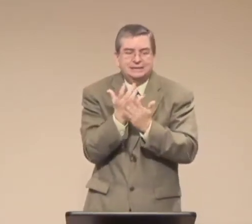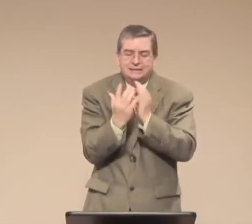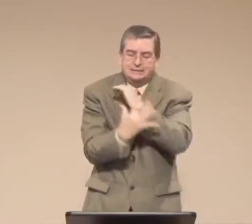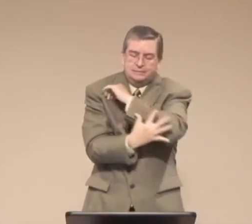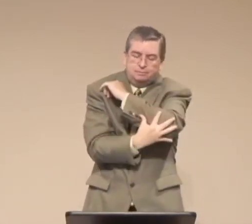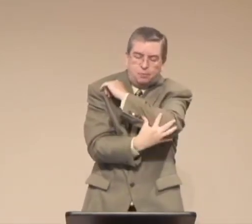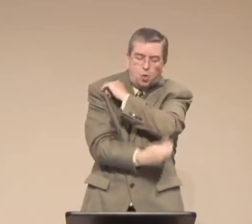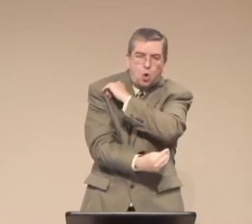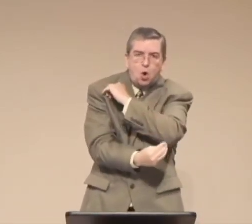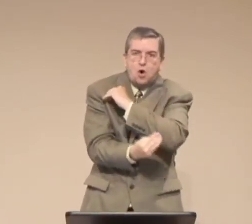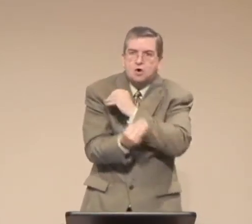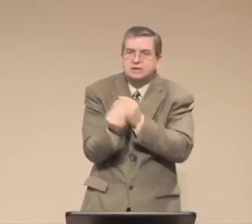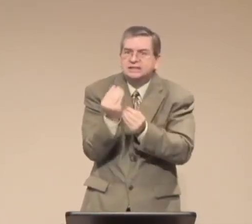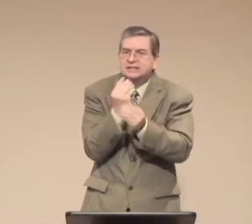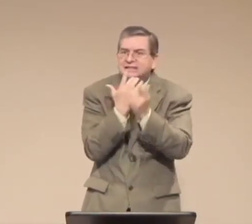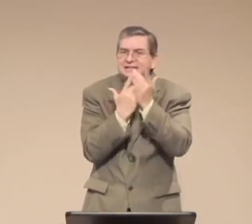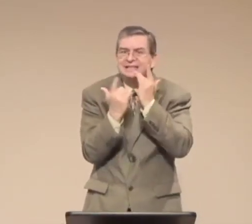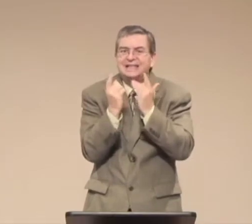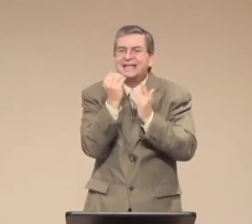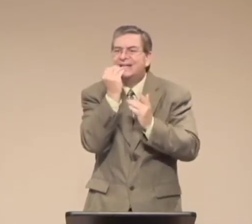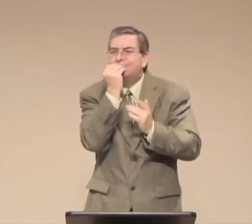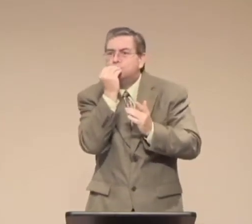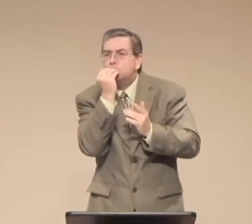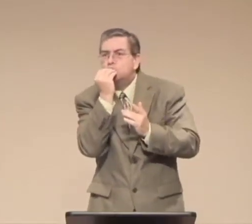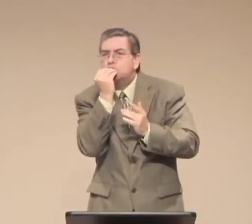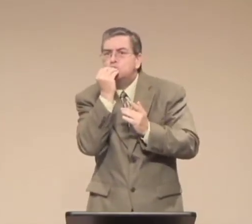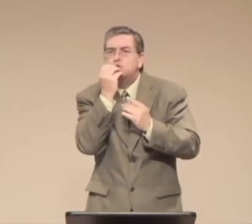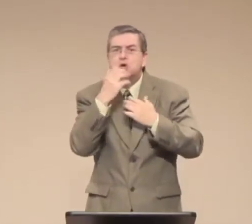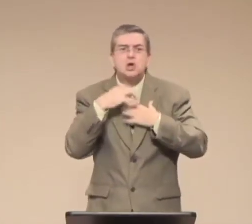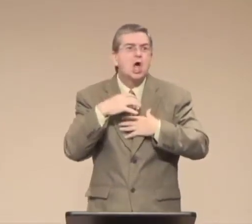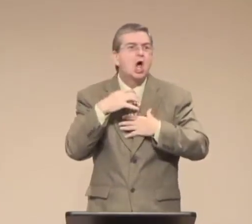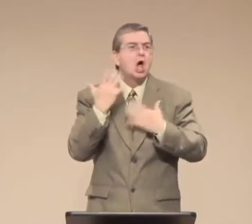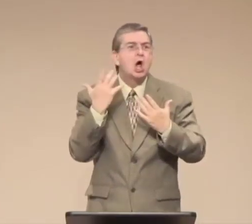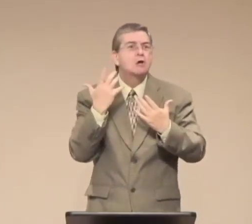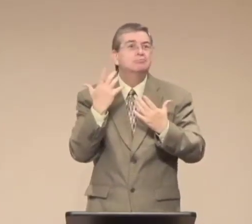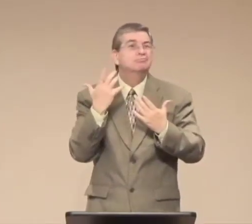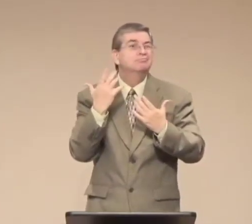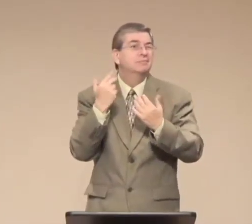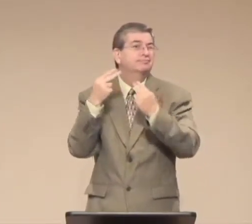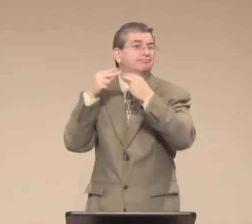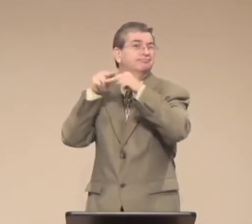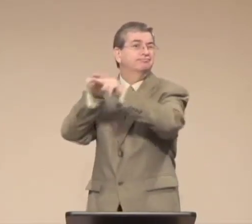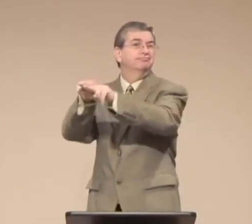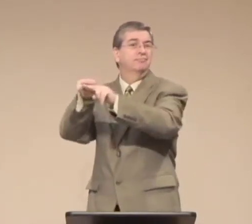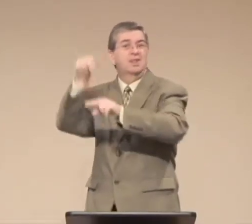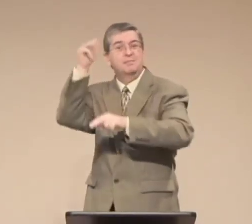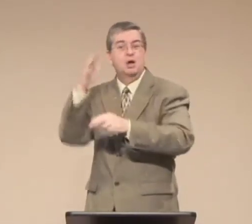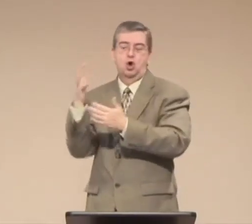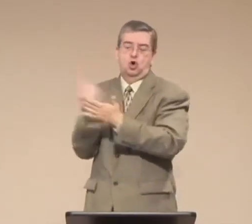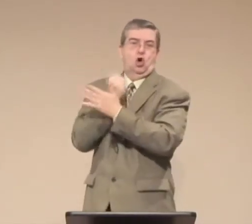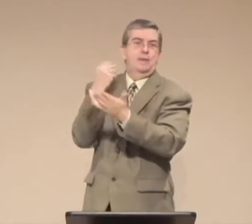Now the reason why she was doing this is because she didn't have enough money to survive.